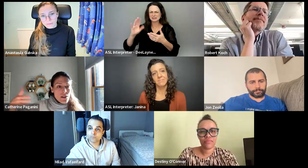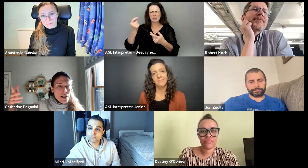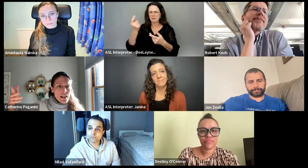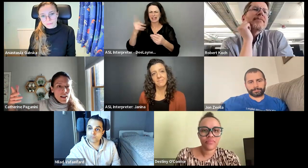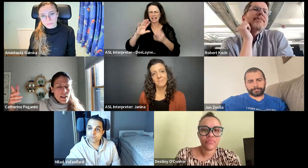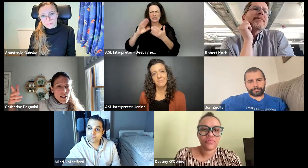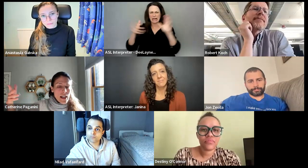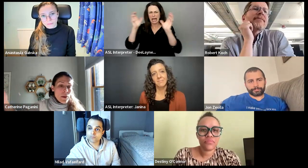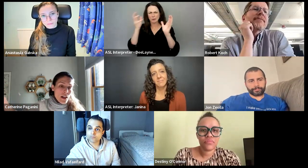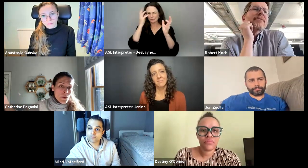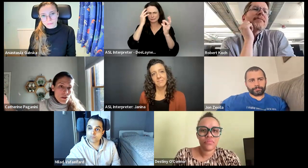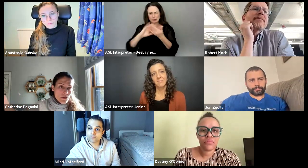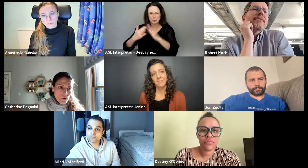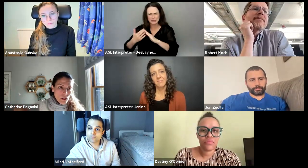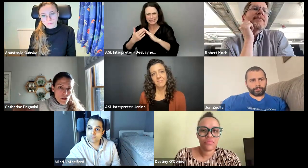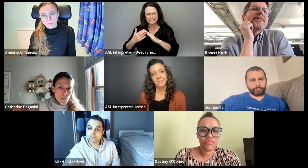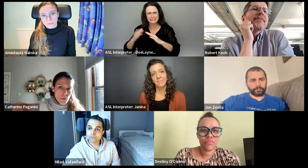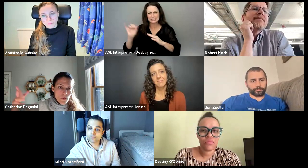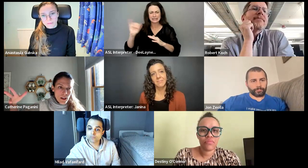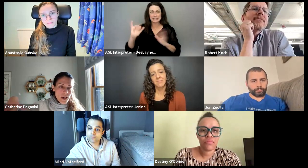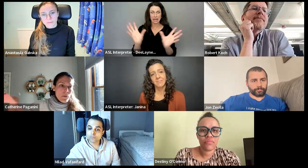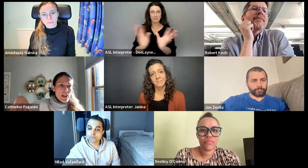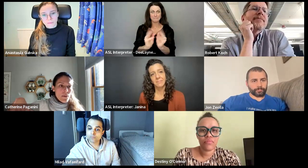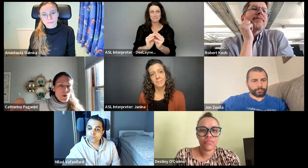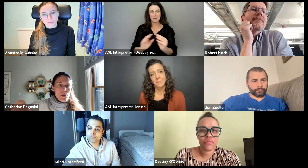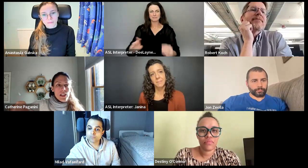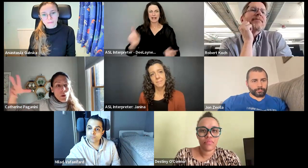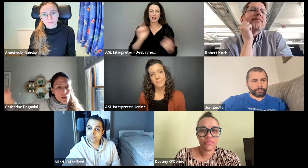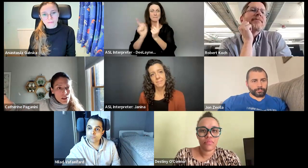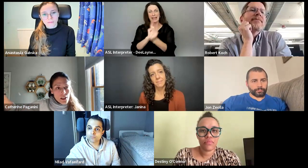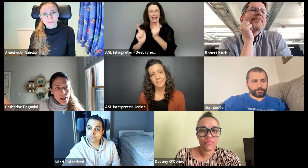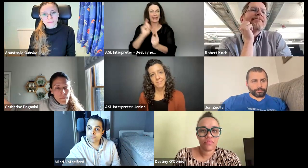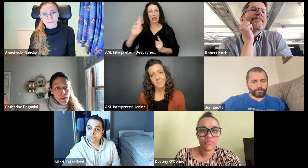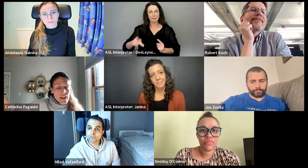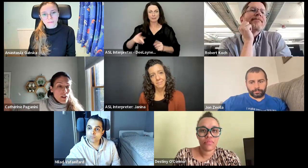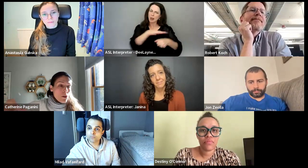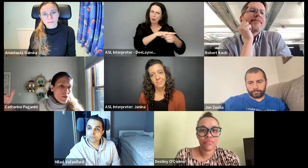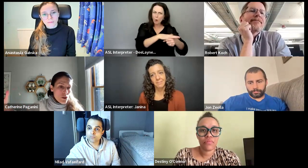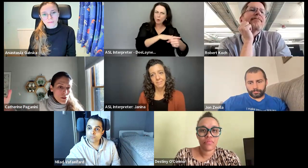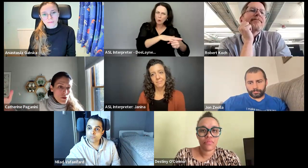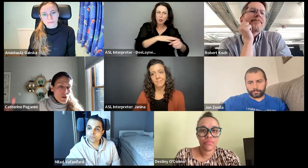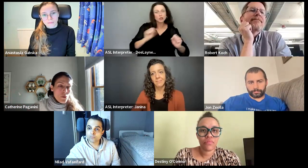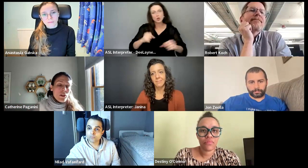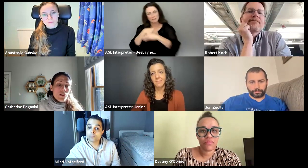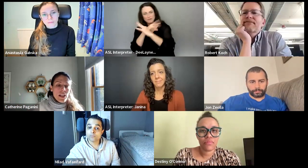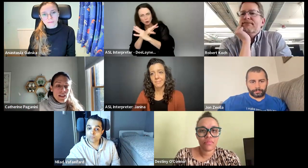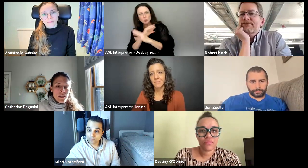And these are like, uh, like meetups, you know, so people create meetups, mostly local. It could be virtual too. So we could create a